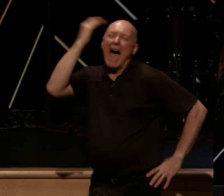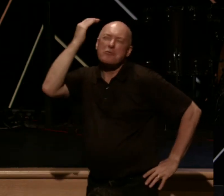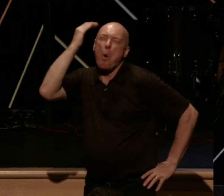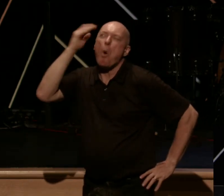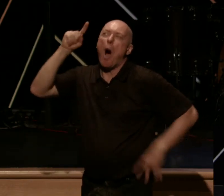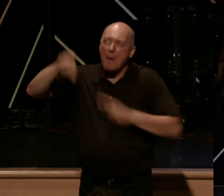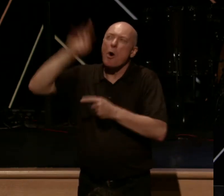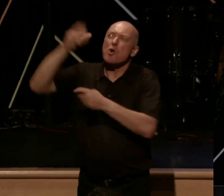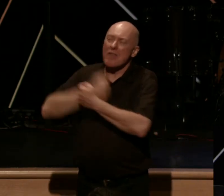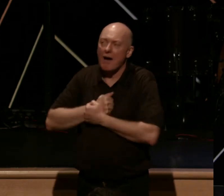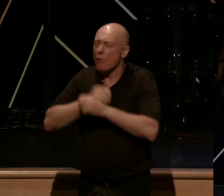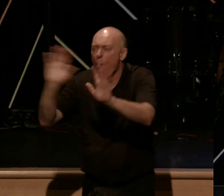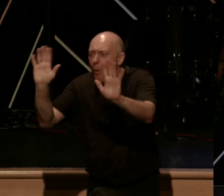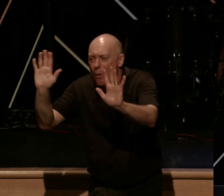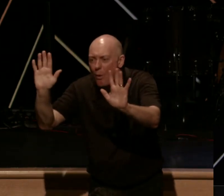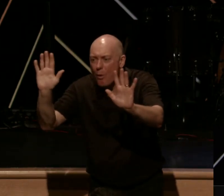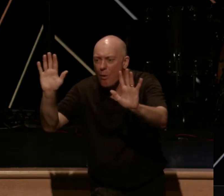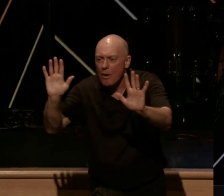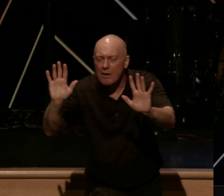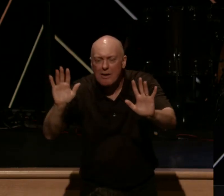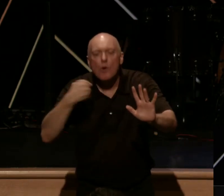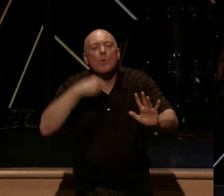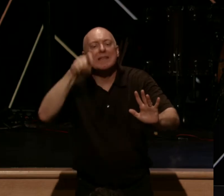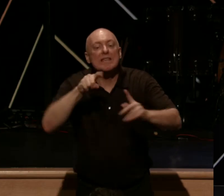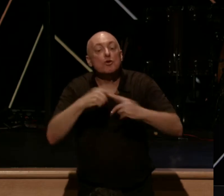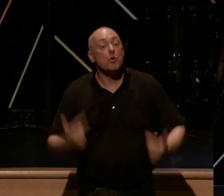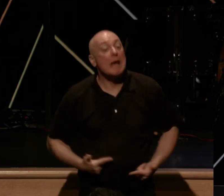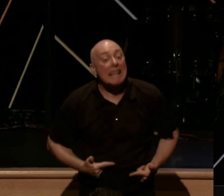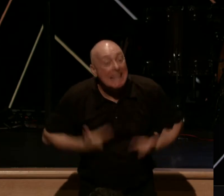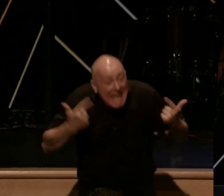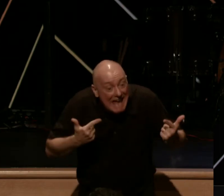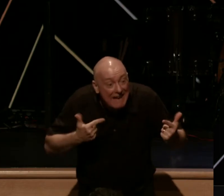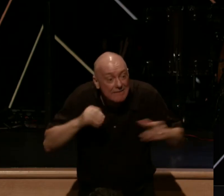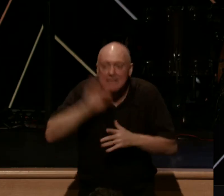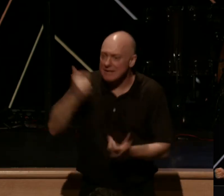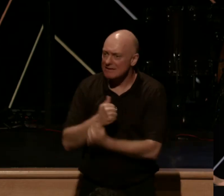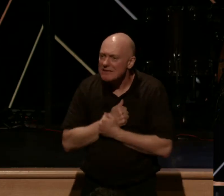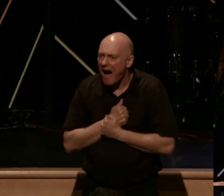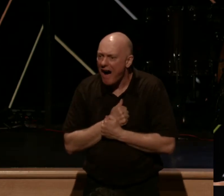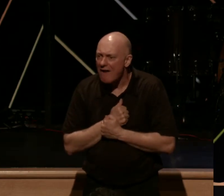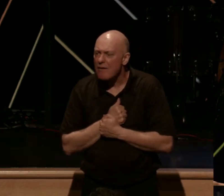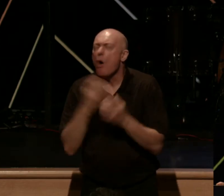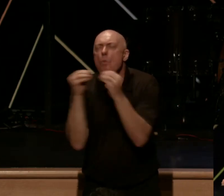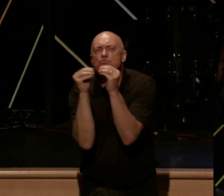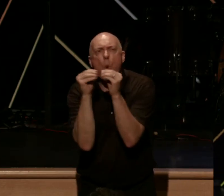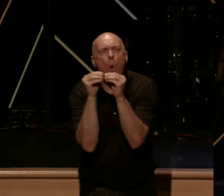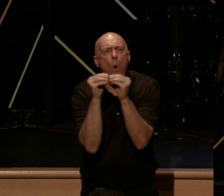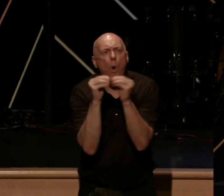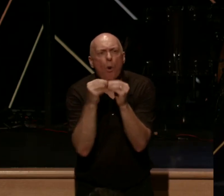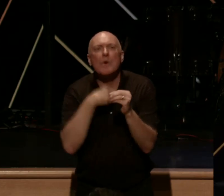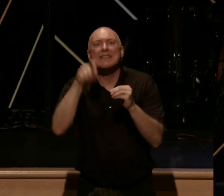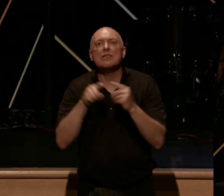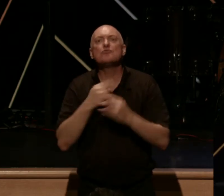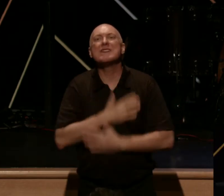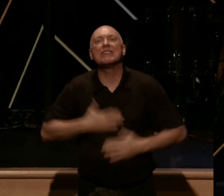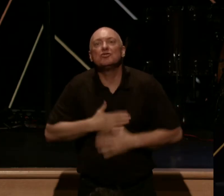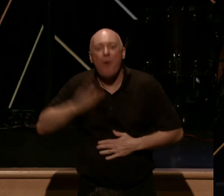would press it even further and live in his love. That we would press it even further and enjoy his love